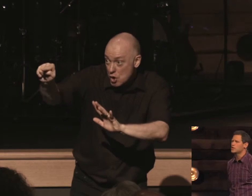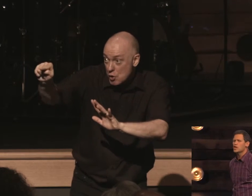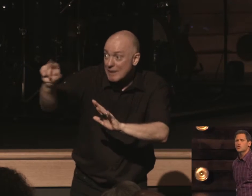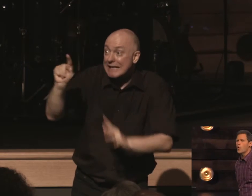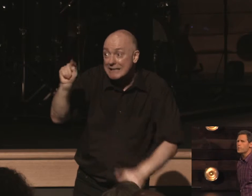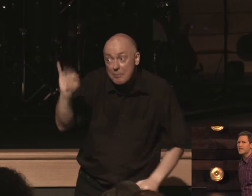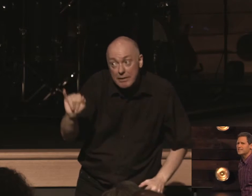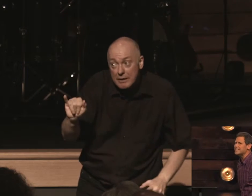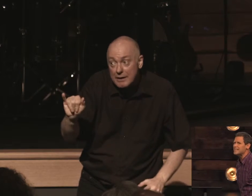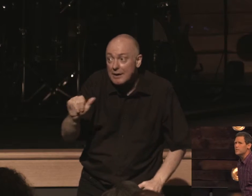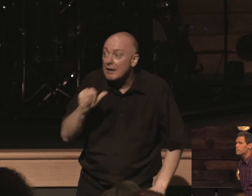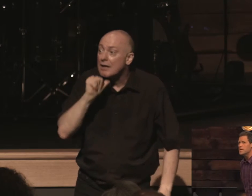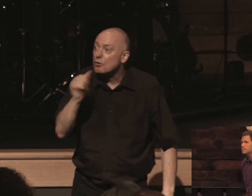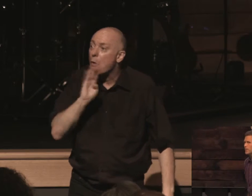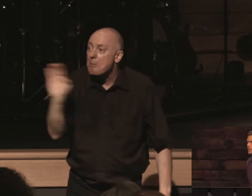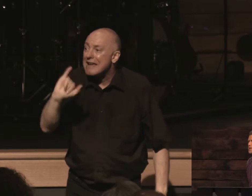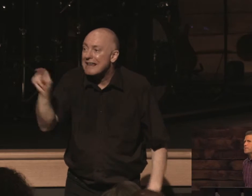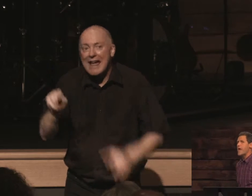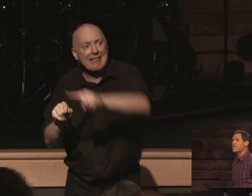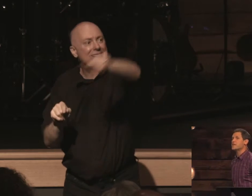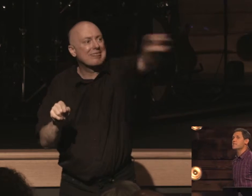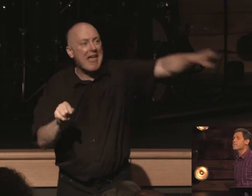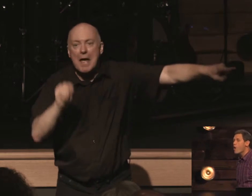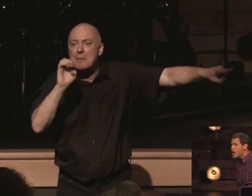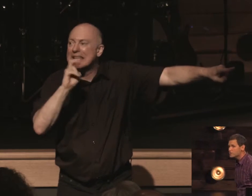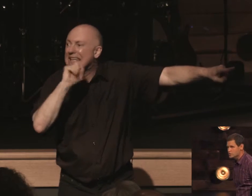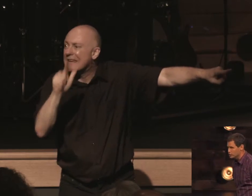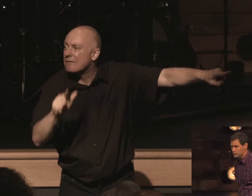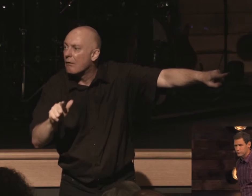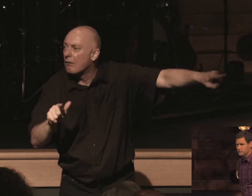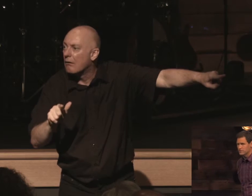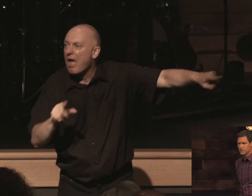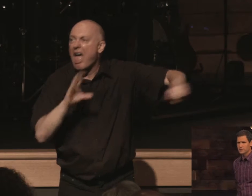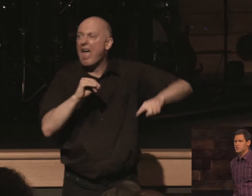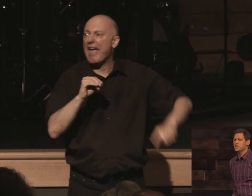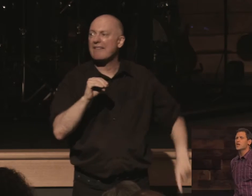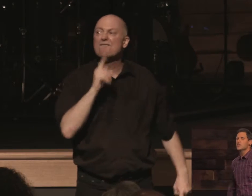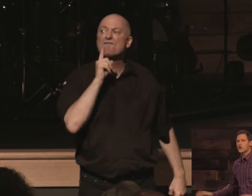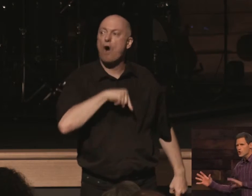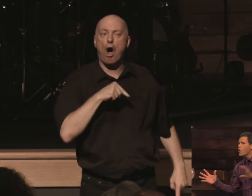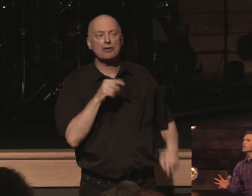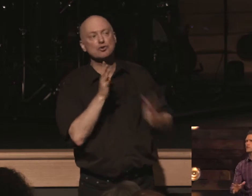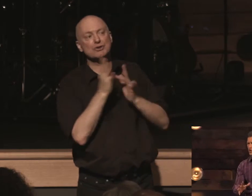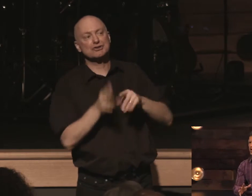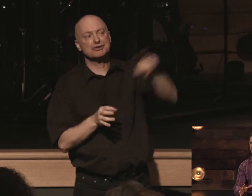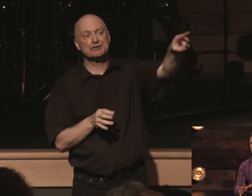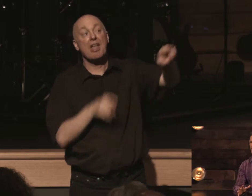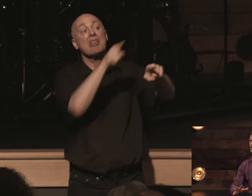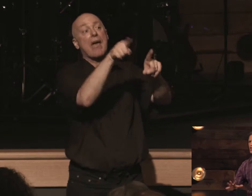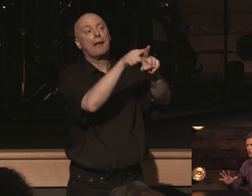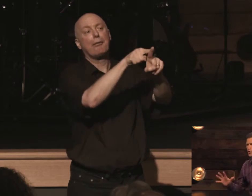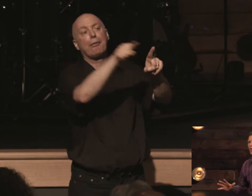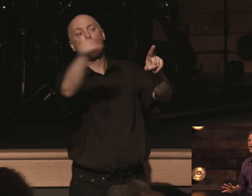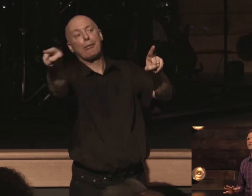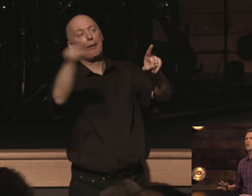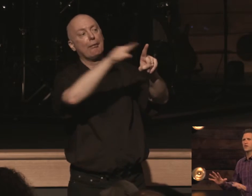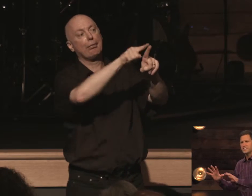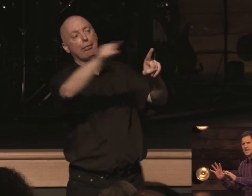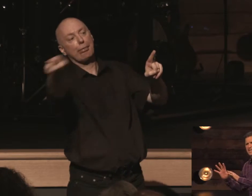don't be like the evil people and the imposters timothy they're going astray they're the ones who are taking